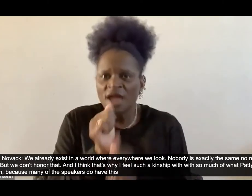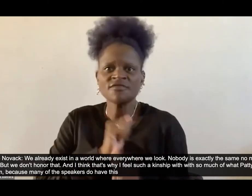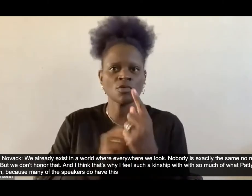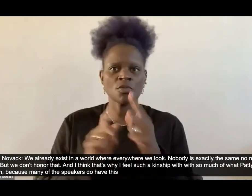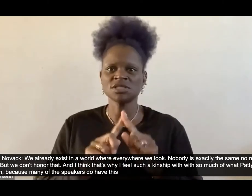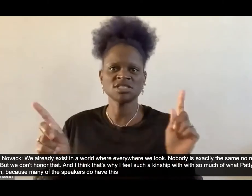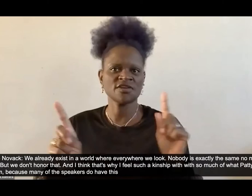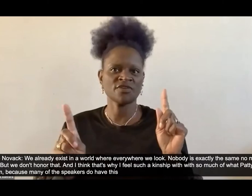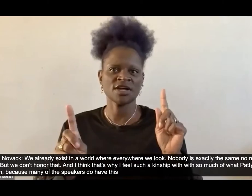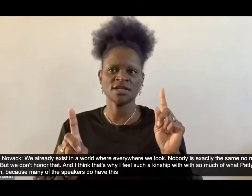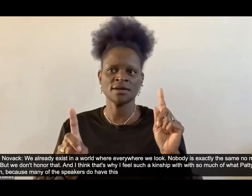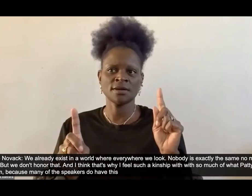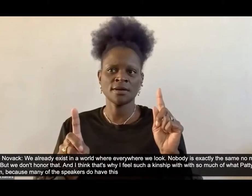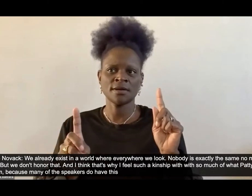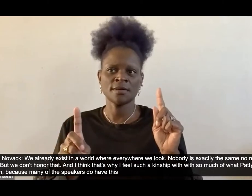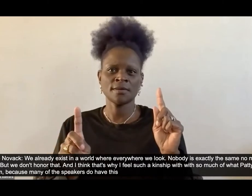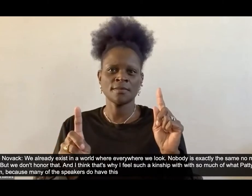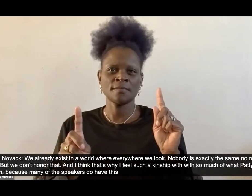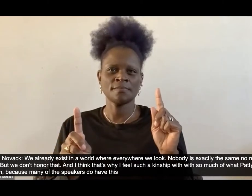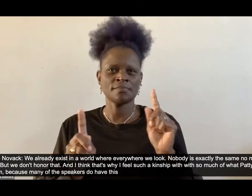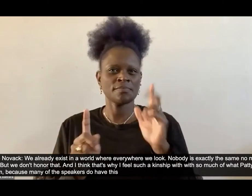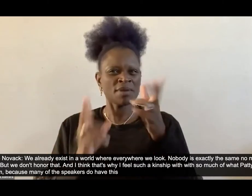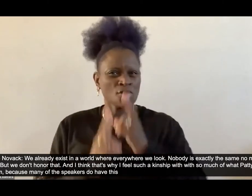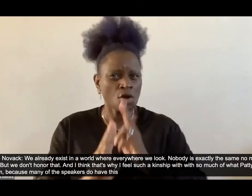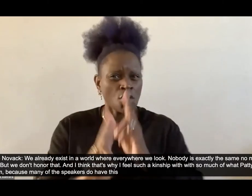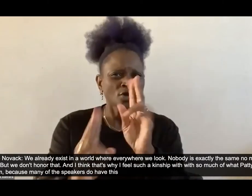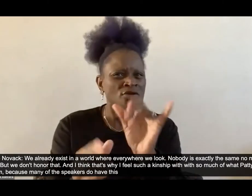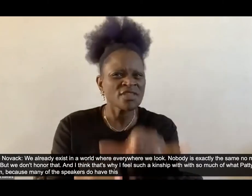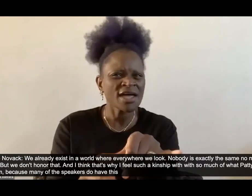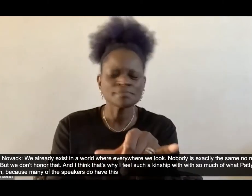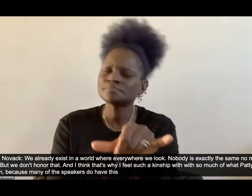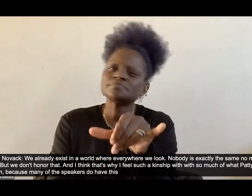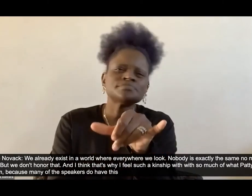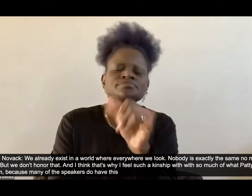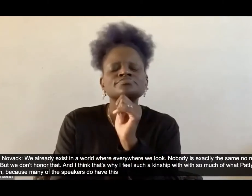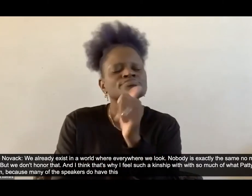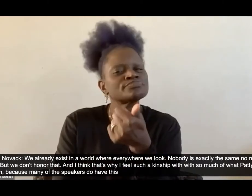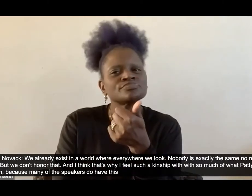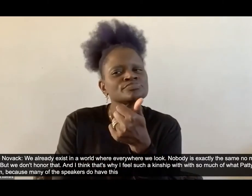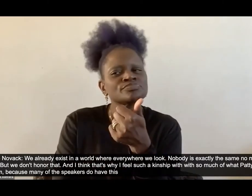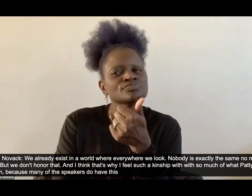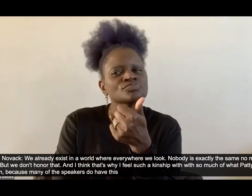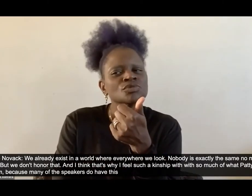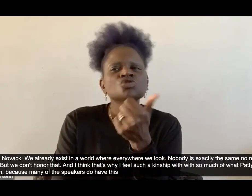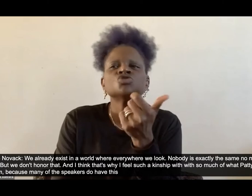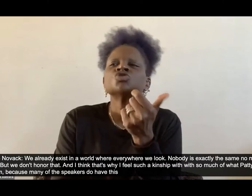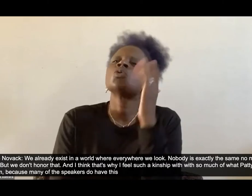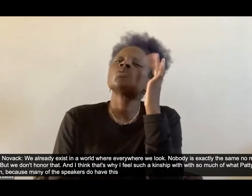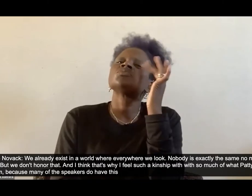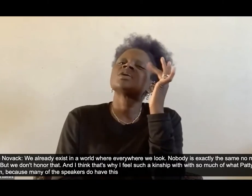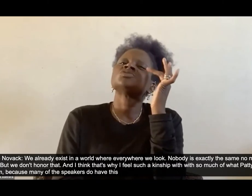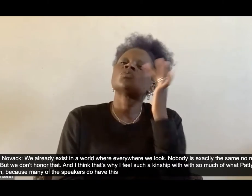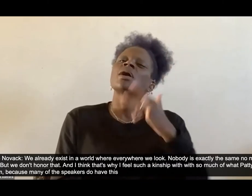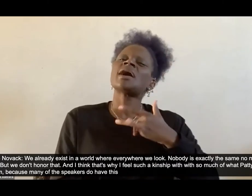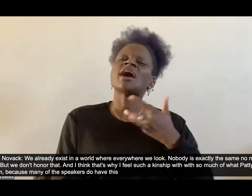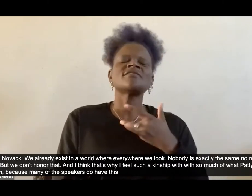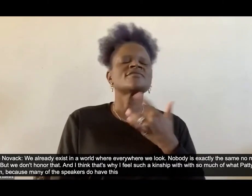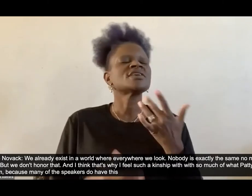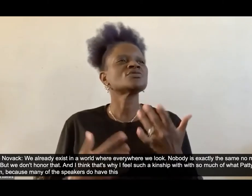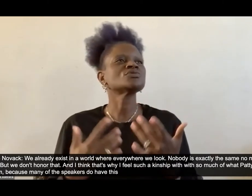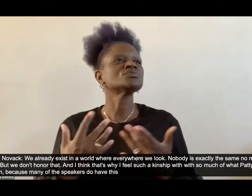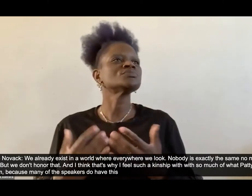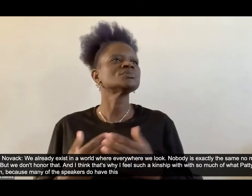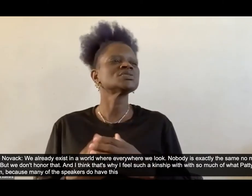same but we don't honor that um and i think that's why i feel such a kinship with with so much of what